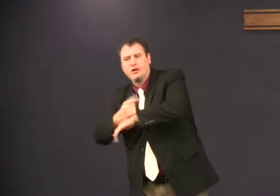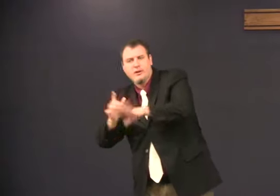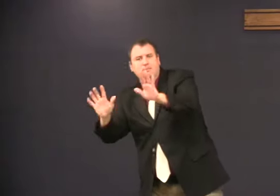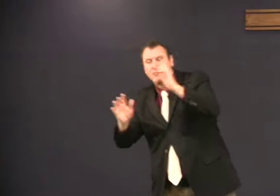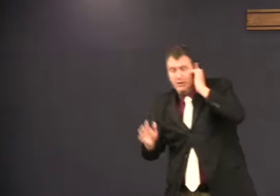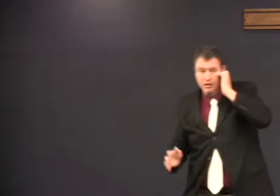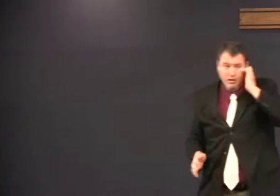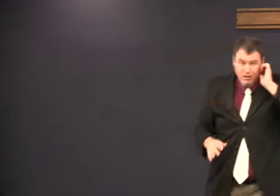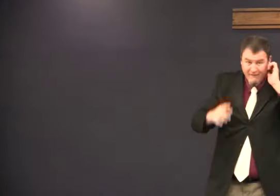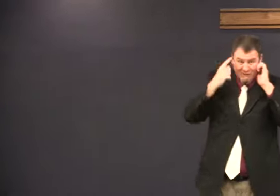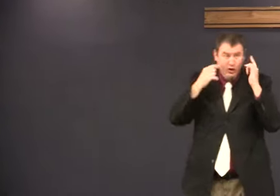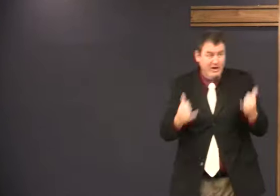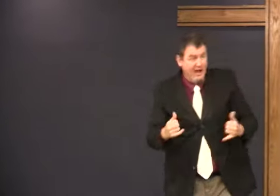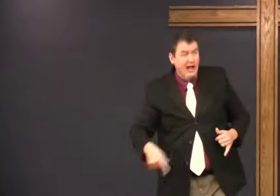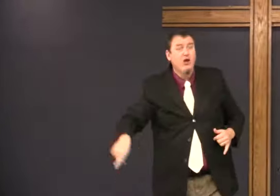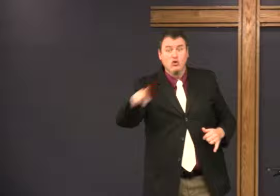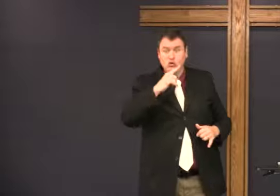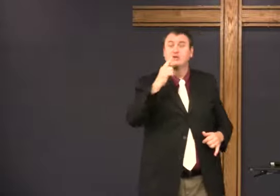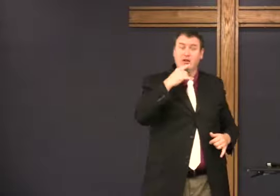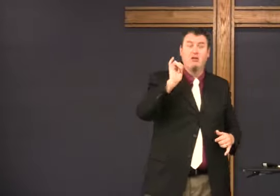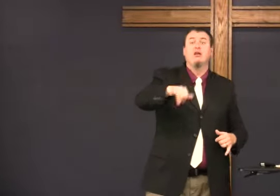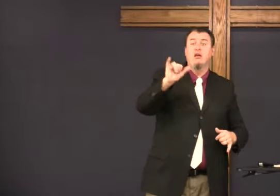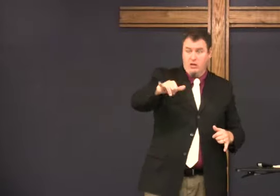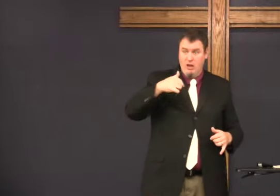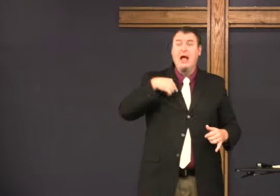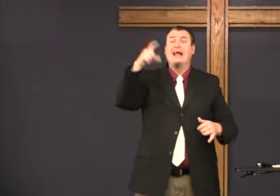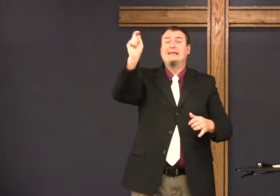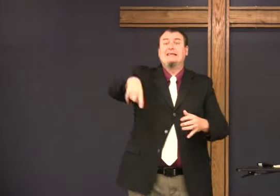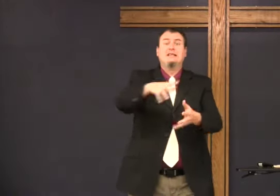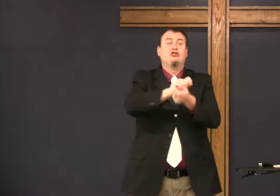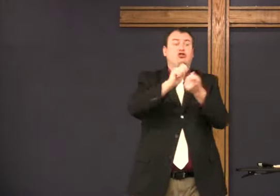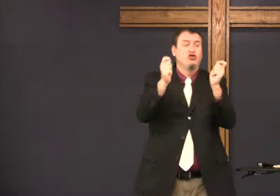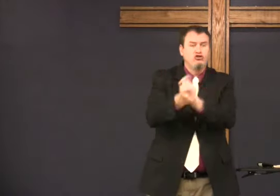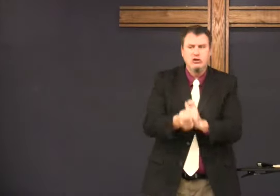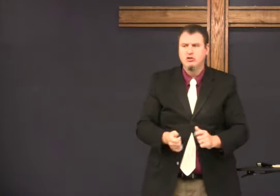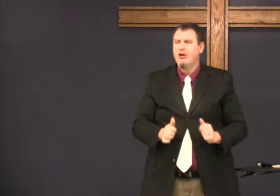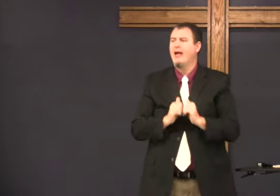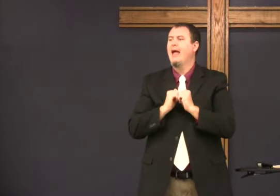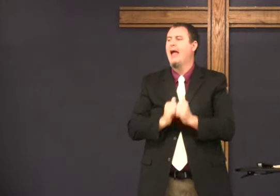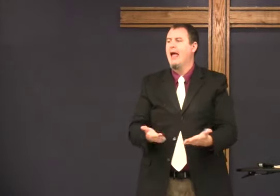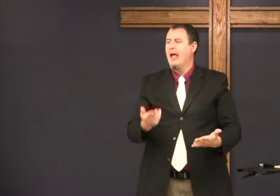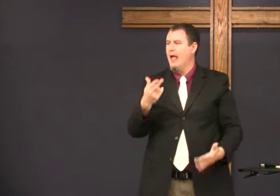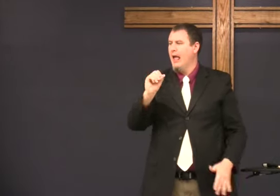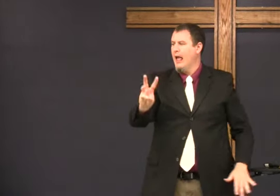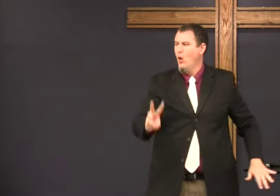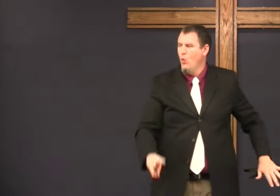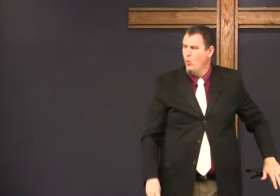That's another sermon for another day. But I need to change. How?